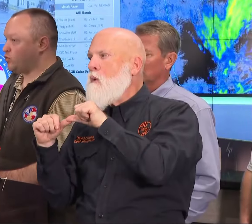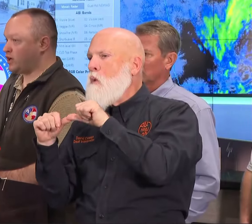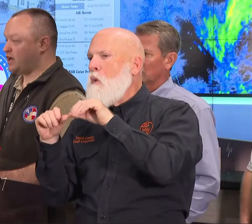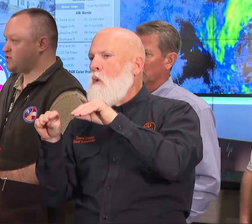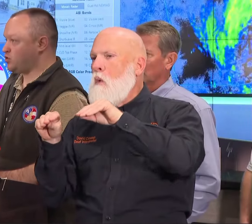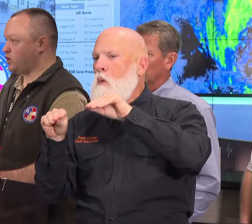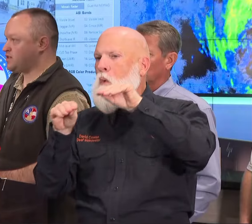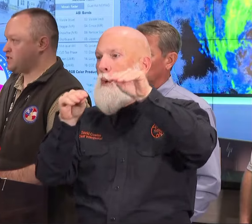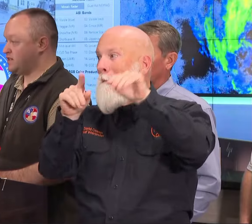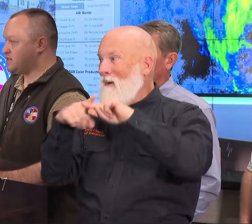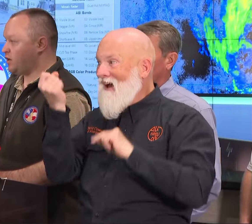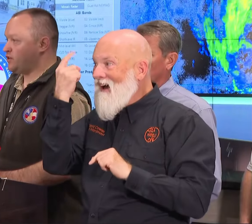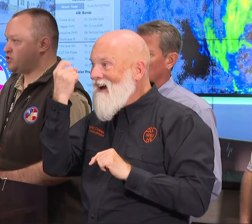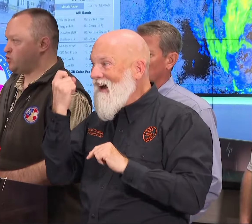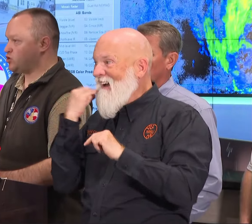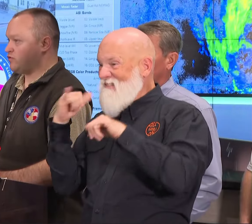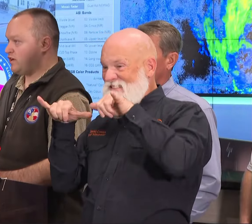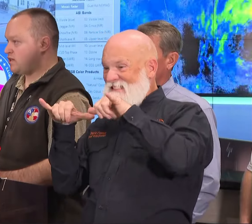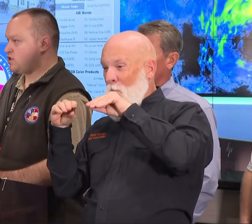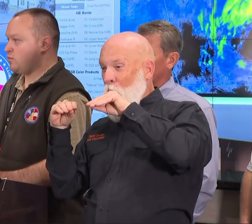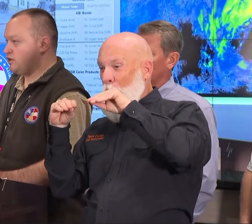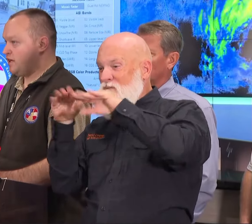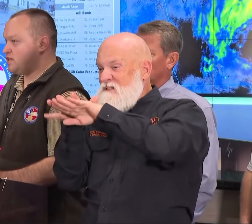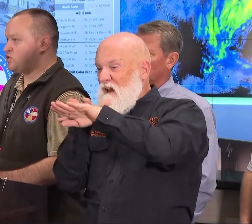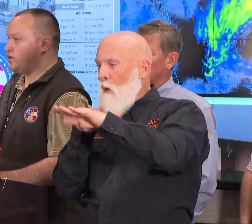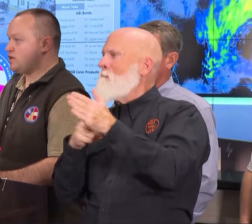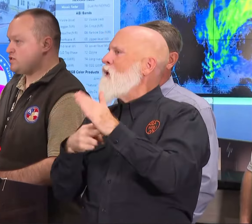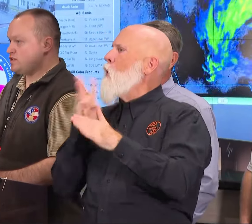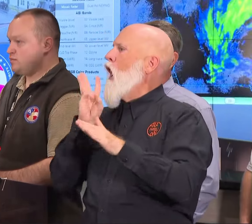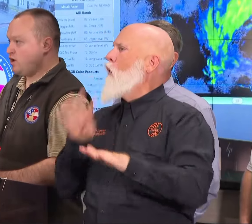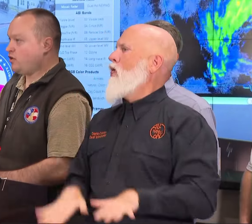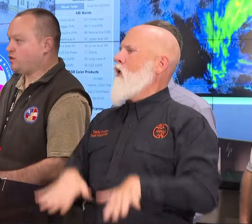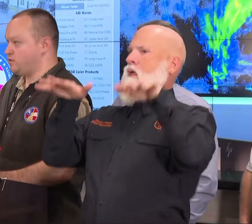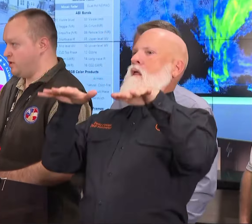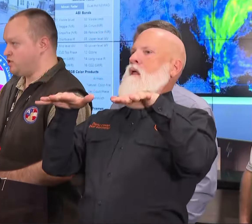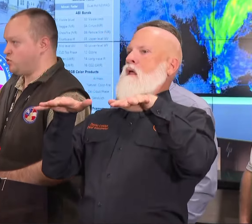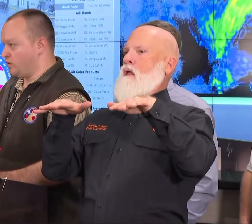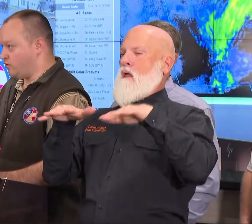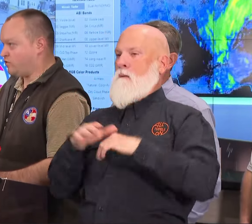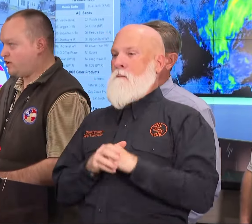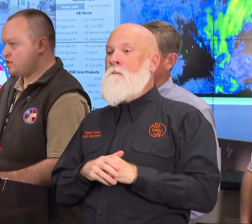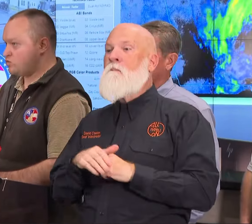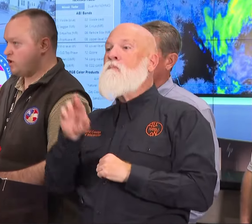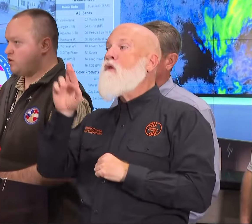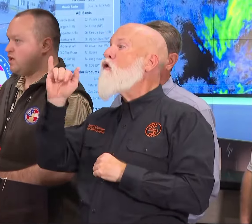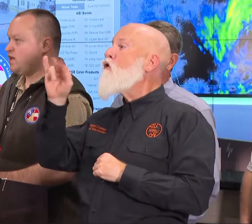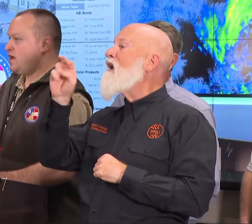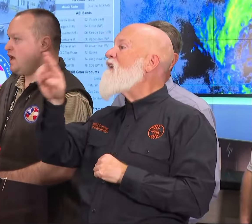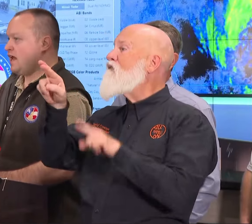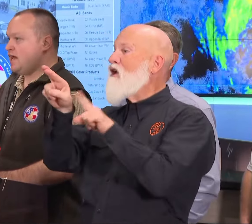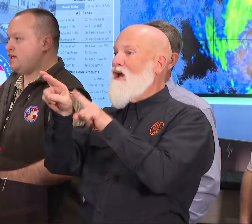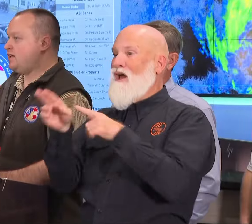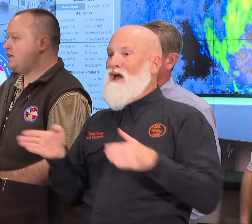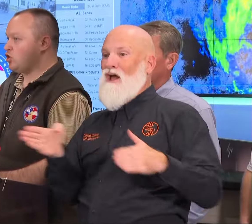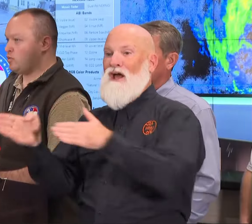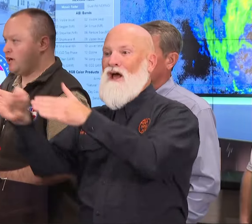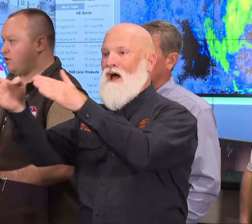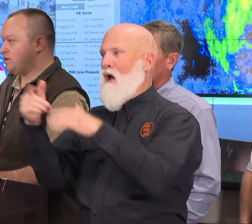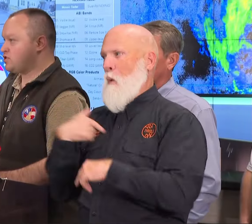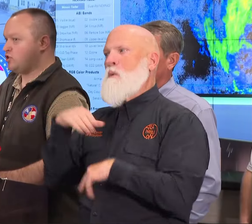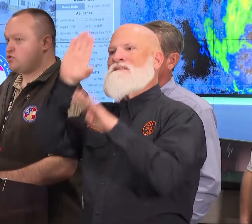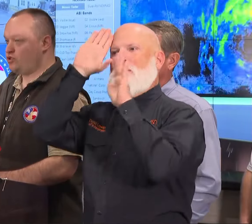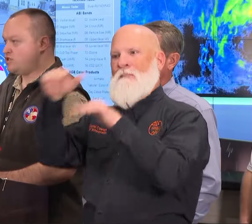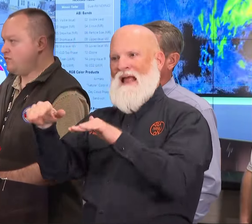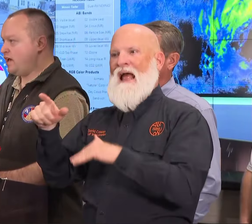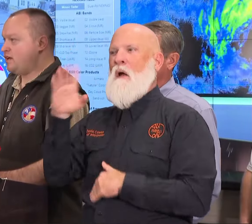the rivers are forecast to crest in southeast Georgia over the next couple of days, so we could see some moderate to major river flooding as well. And in any urban